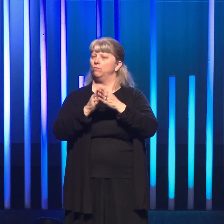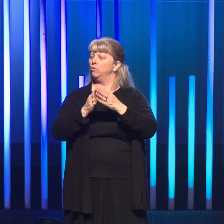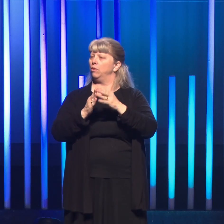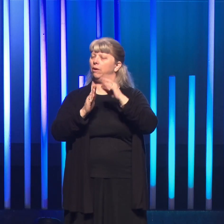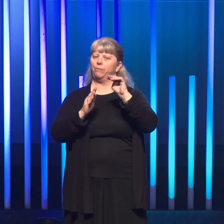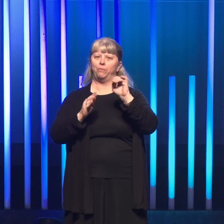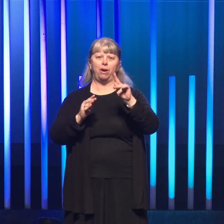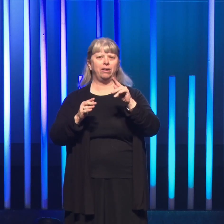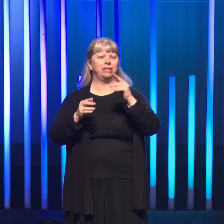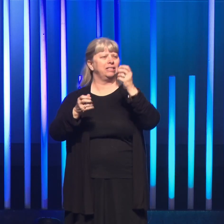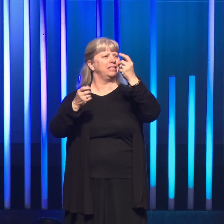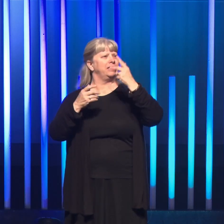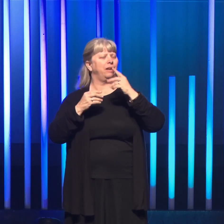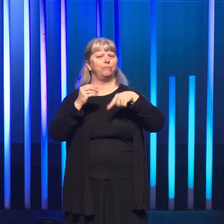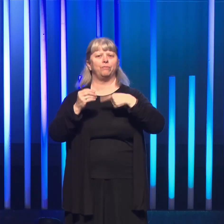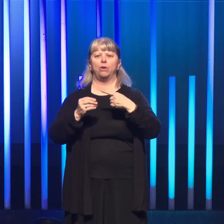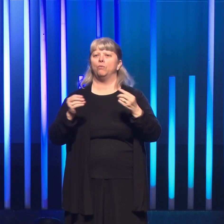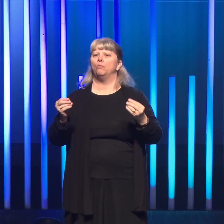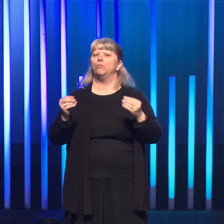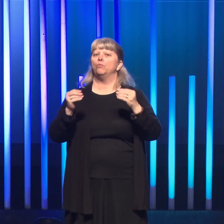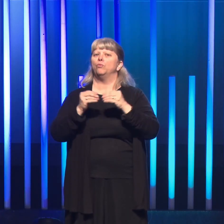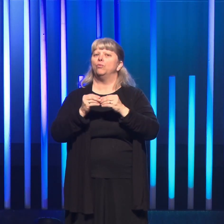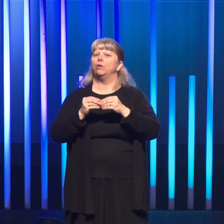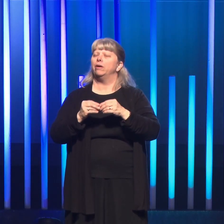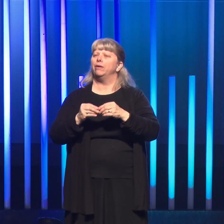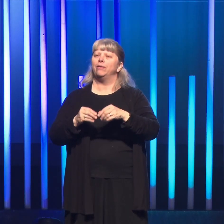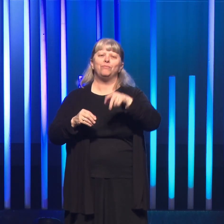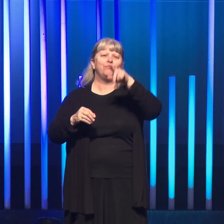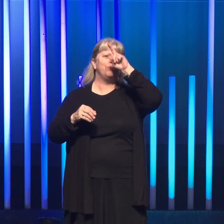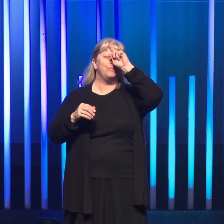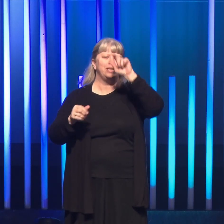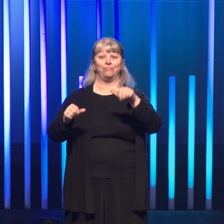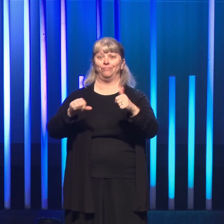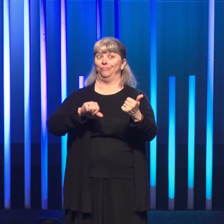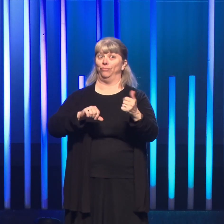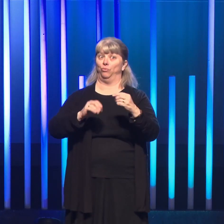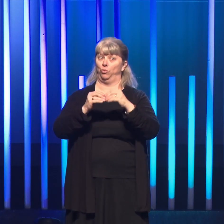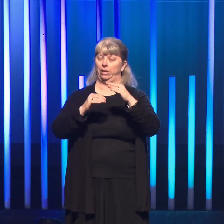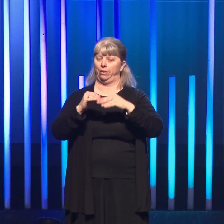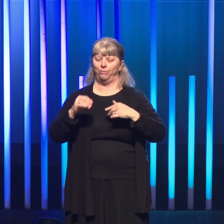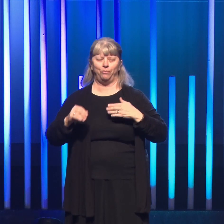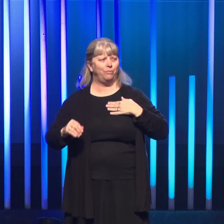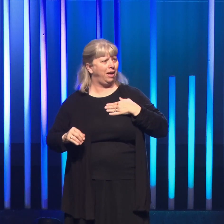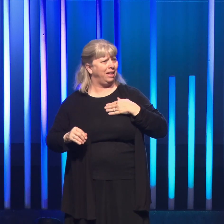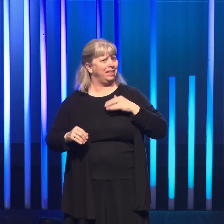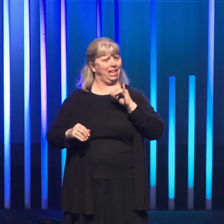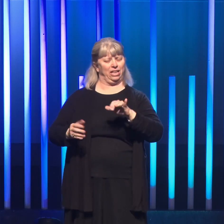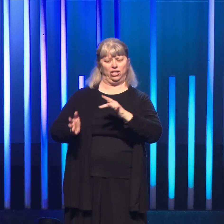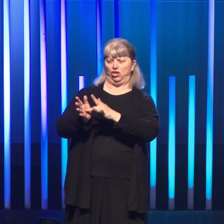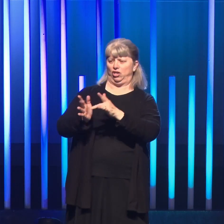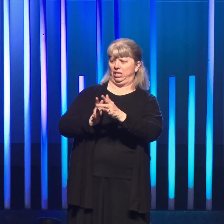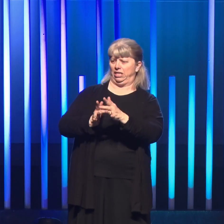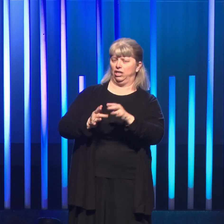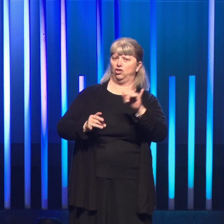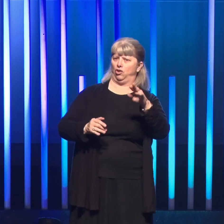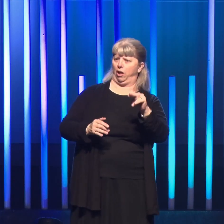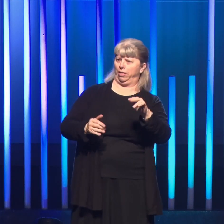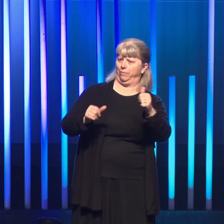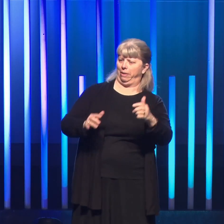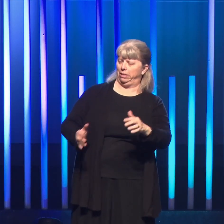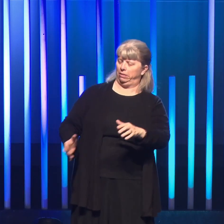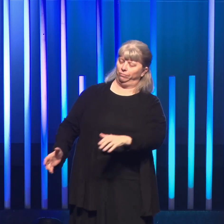tells us about a much more mystical baptism than mine. It's that of Jesus by John the Baptist.